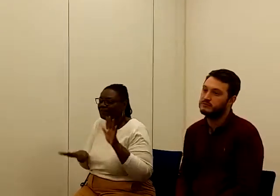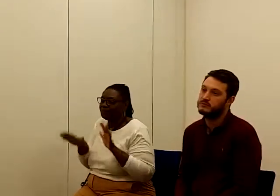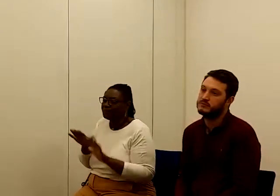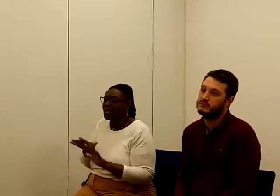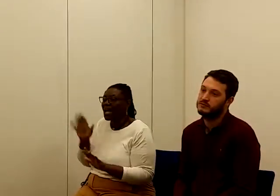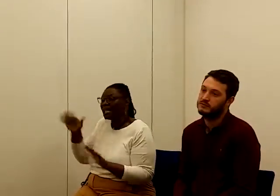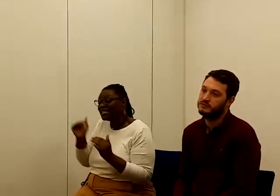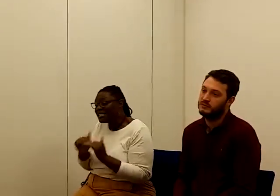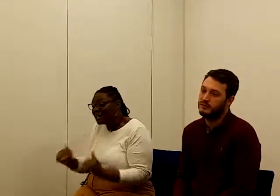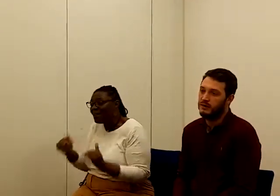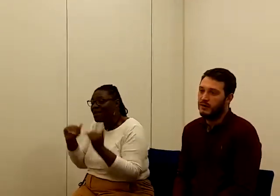some level,